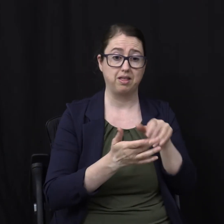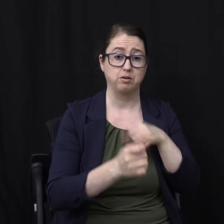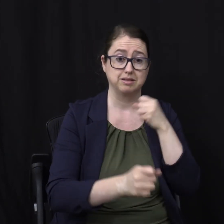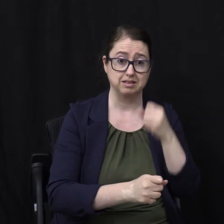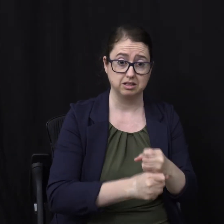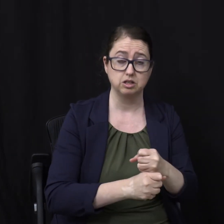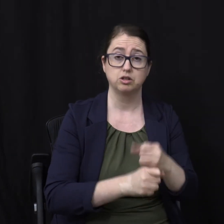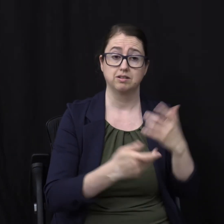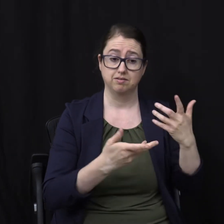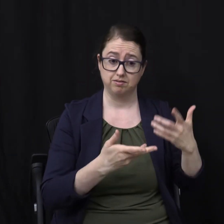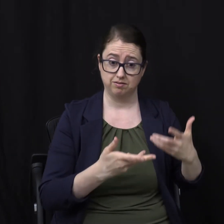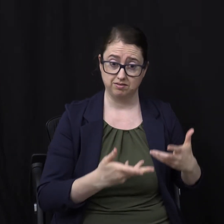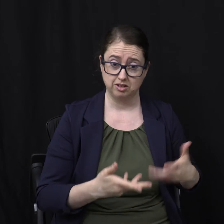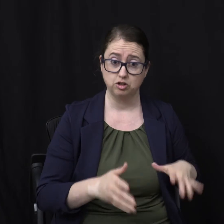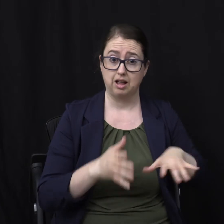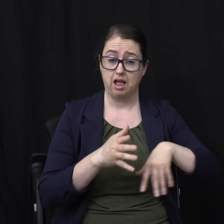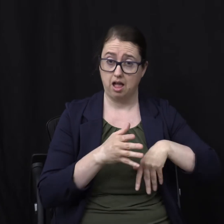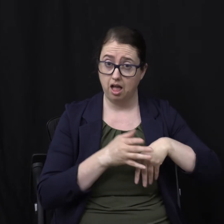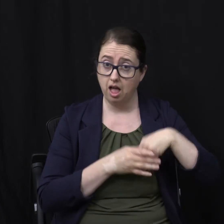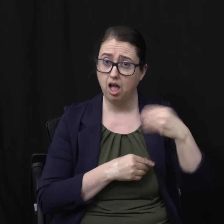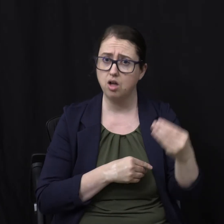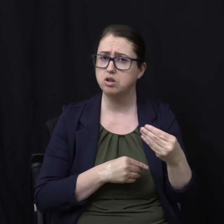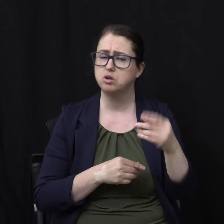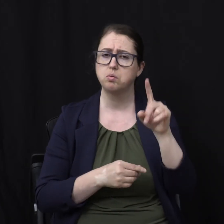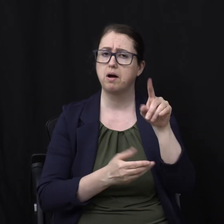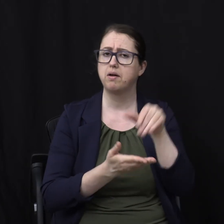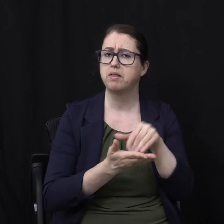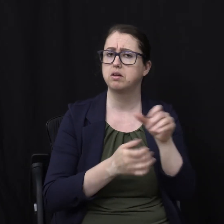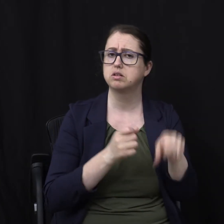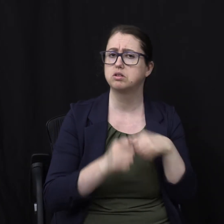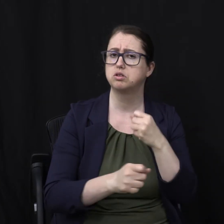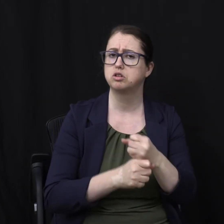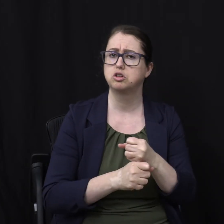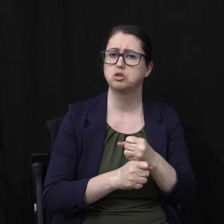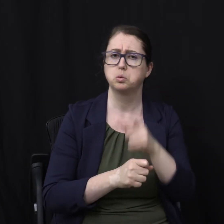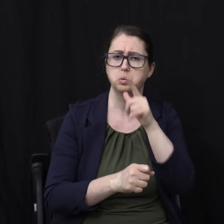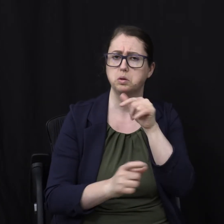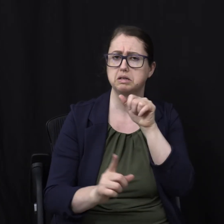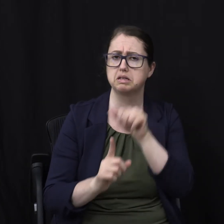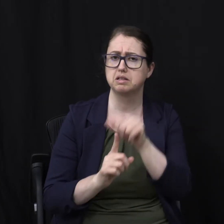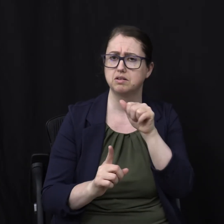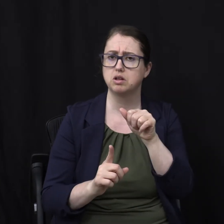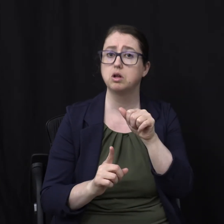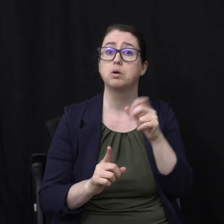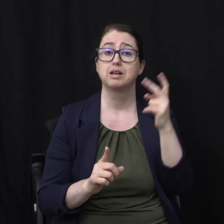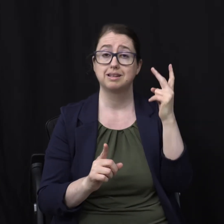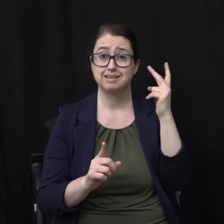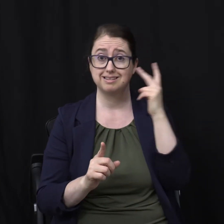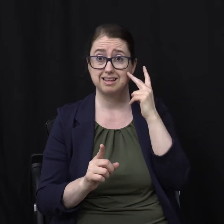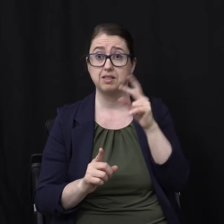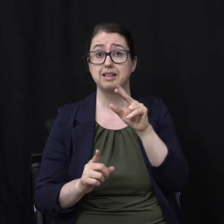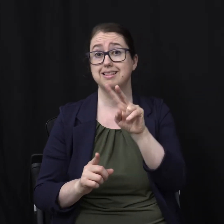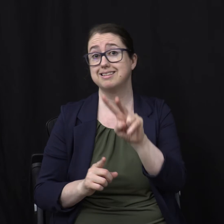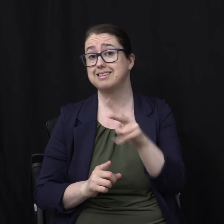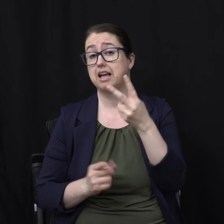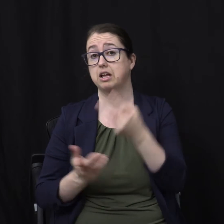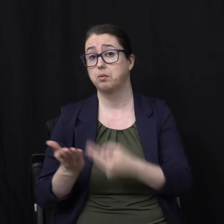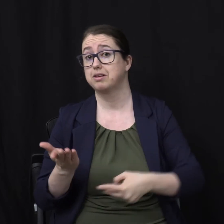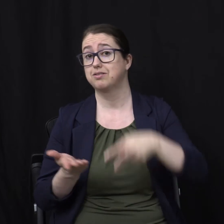years Were expired Now who is he deceiving After the thousand years Are expired? Well we just heard about that Other resurrection After the